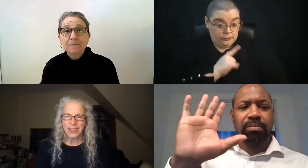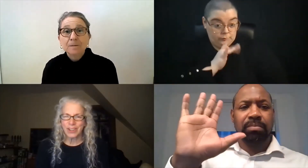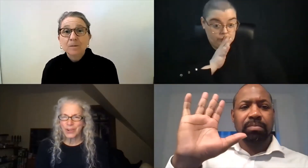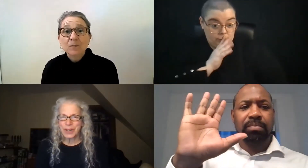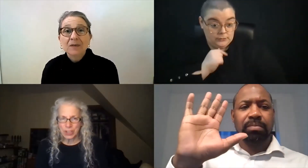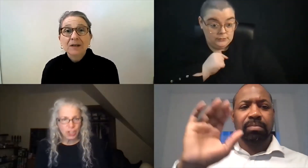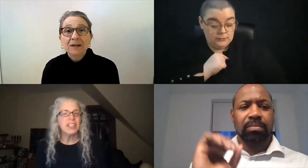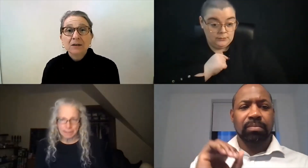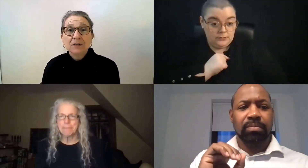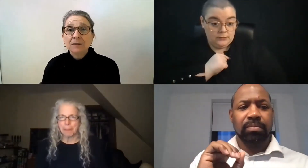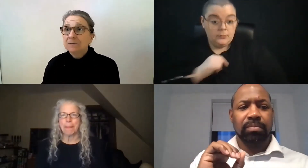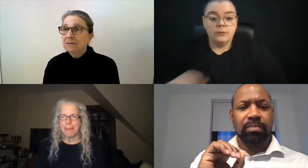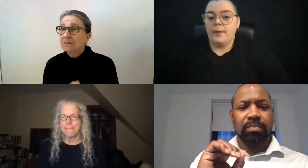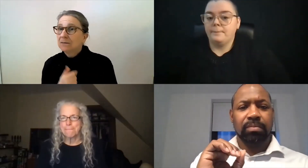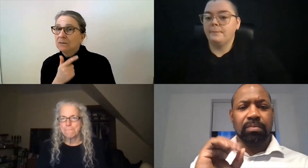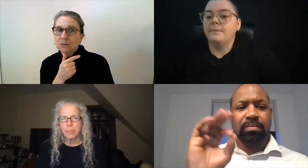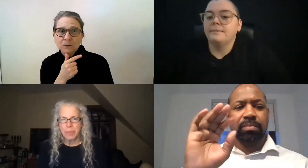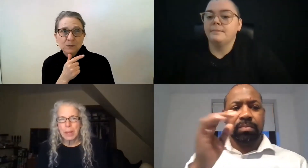Other questions?